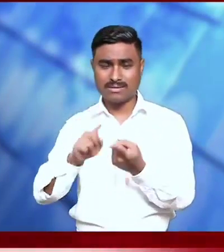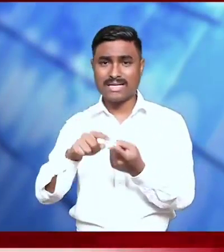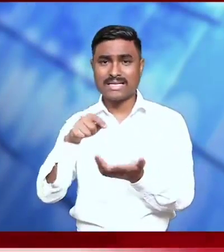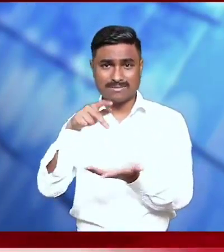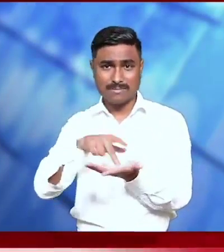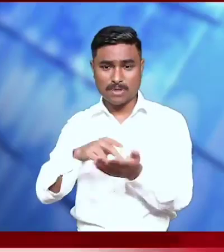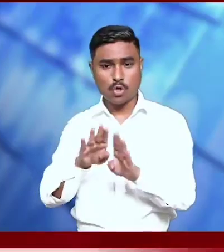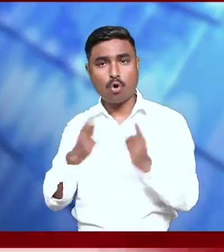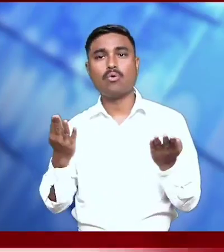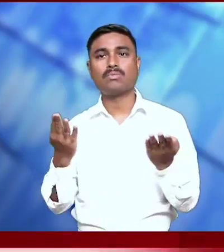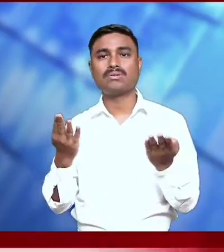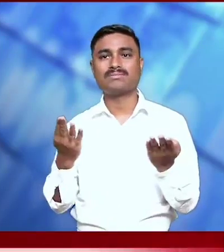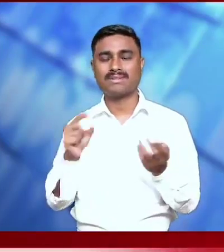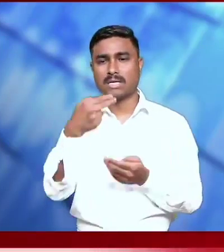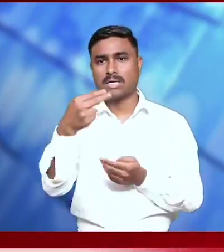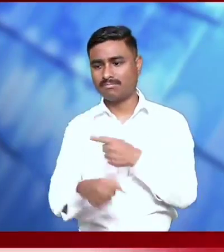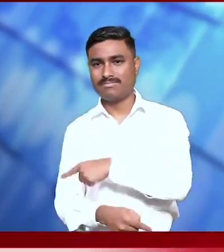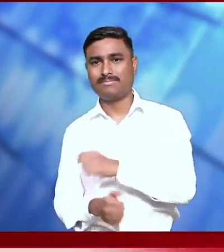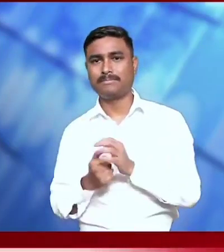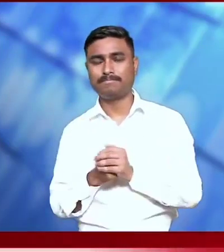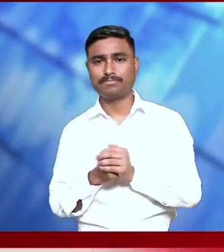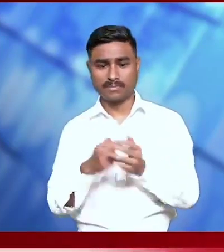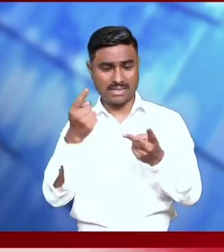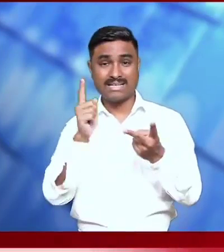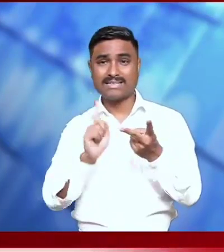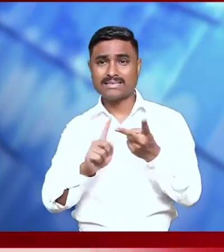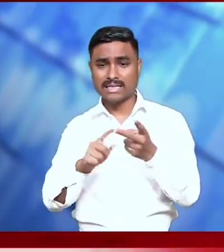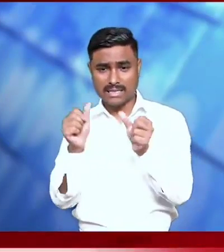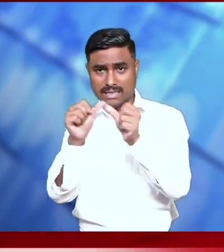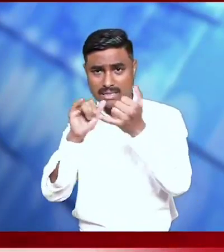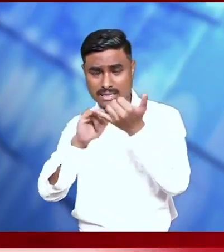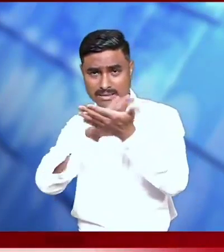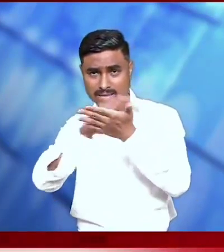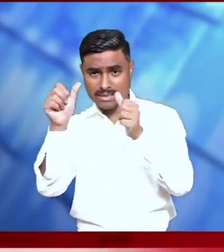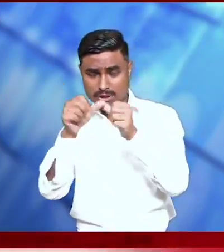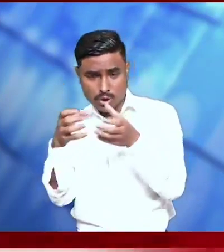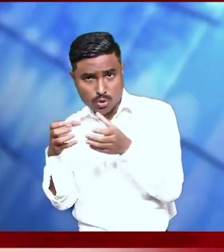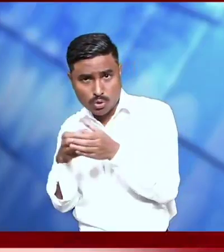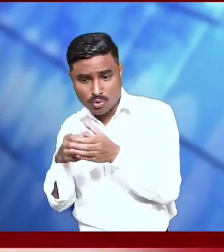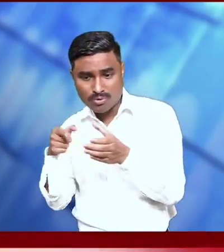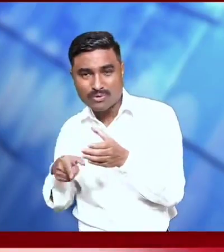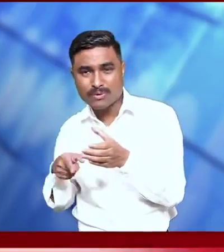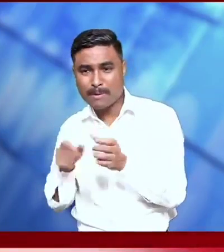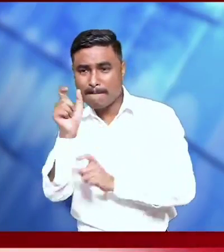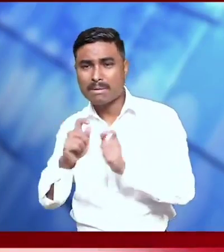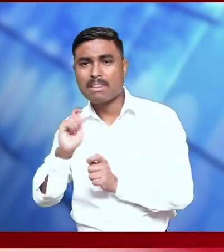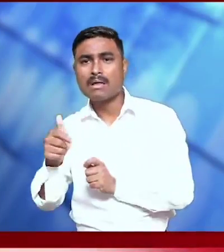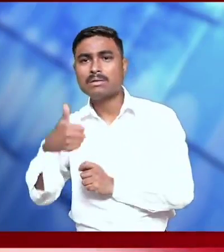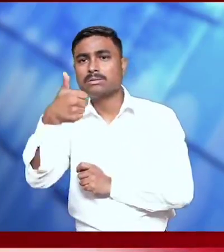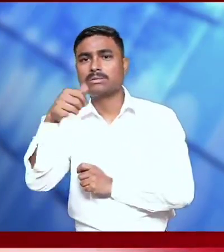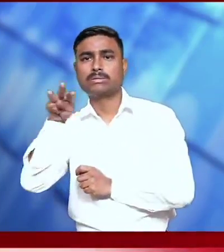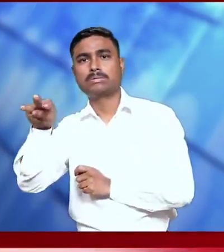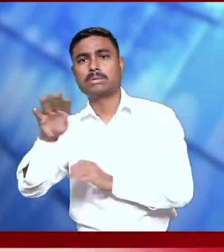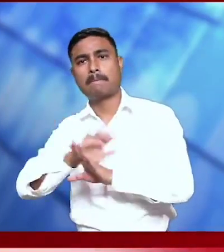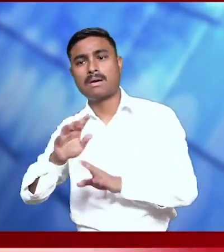Kendra for the convenience of the people. Secondly, he announced to increase the salary of ASA workers from